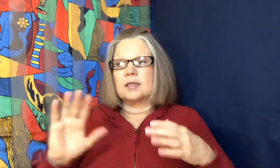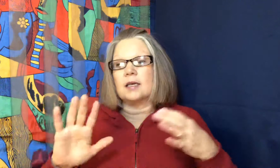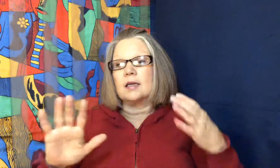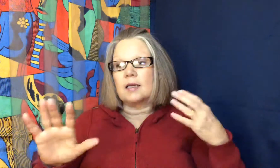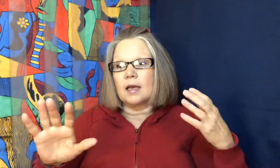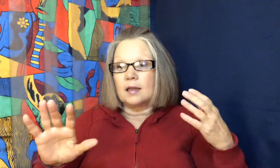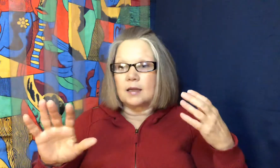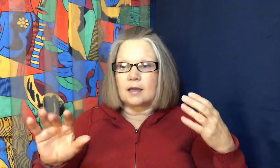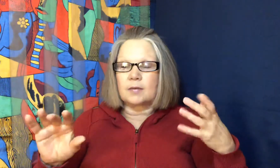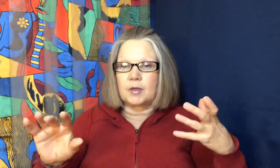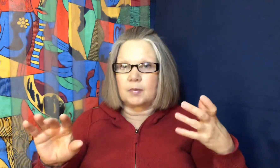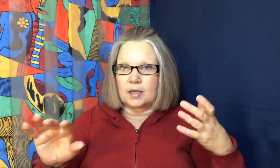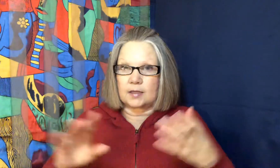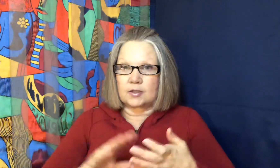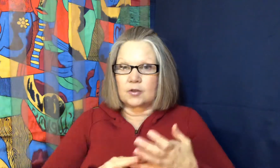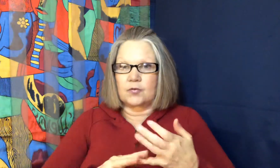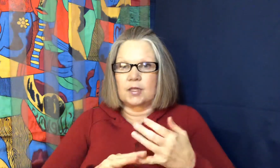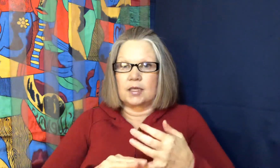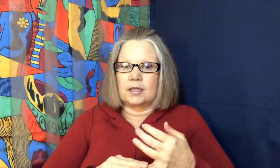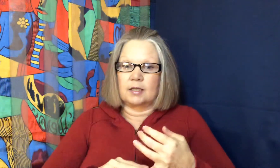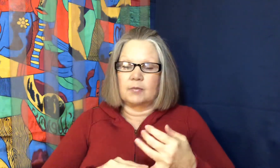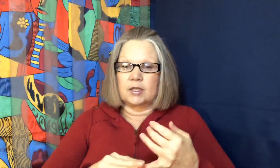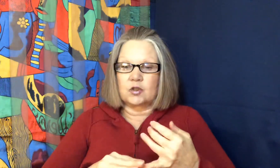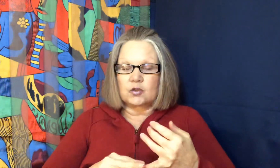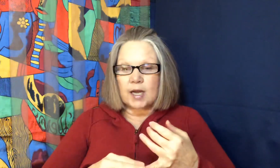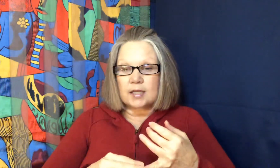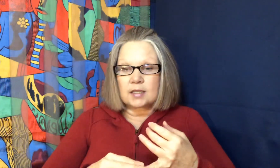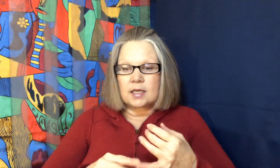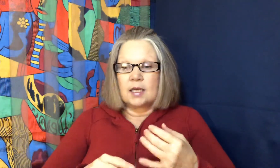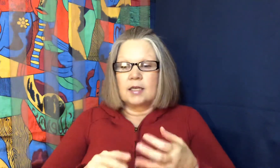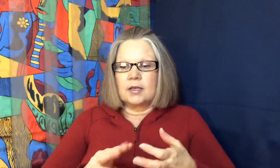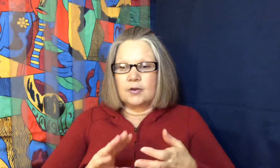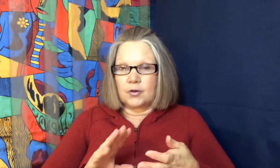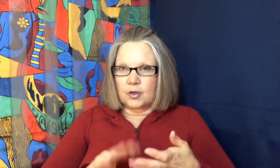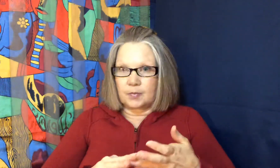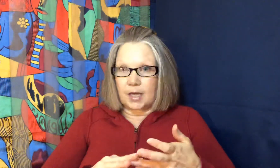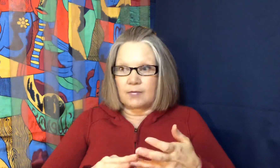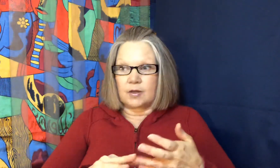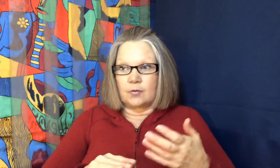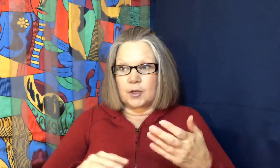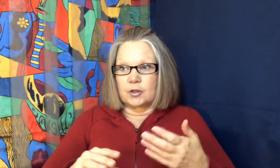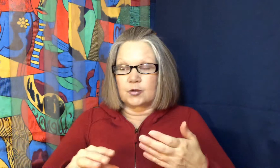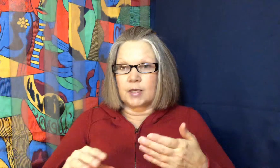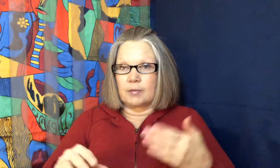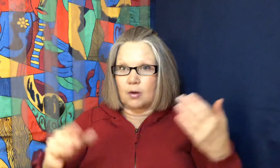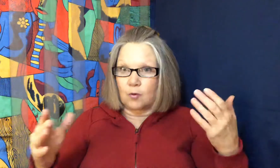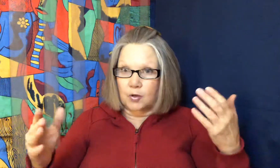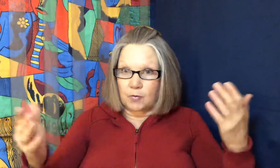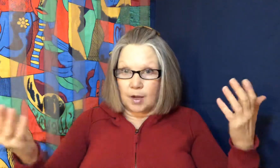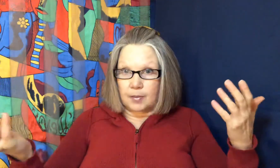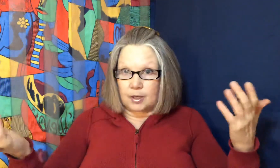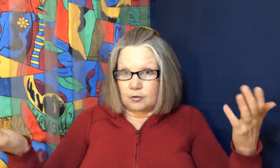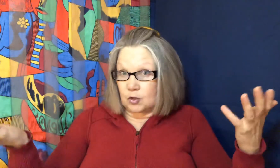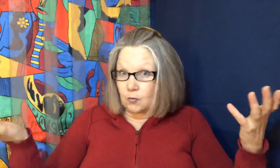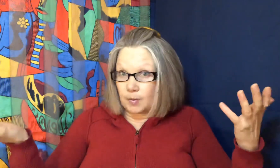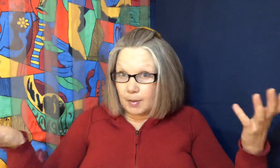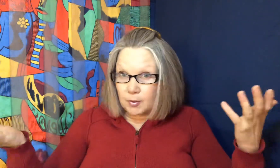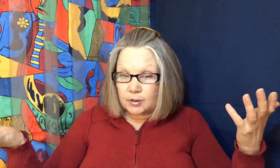and again that could be because you're feeling a little bit stressed you know you could be having the weird dream that woke you up and you don't remember what the